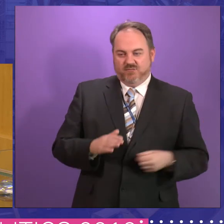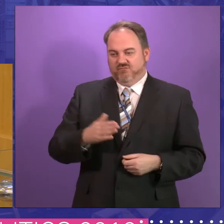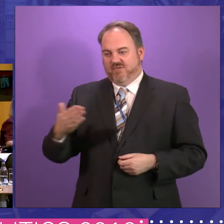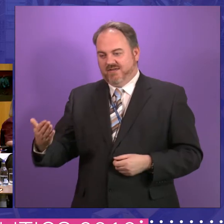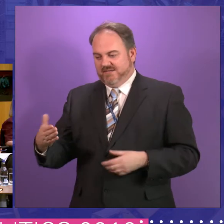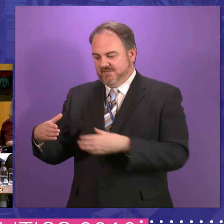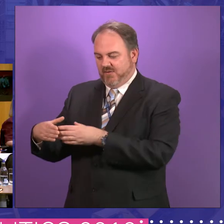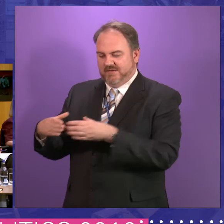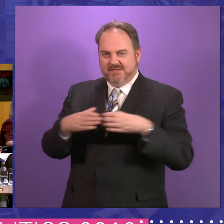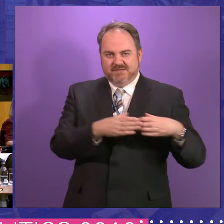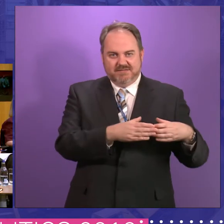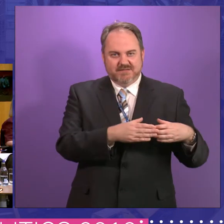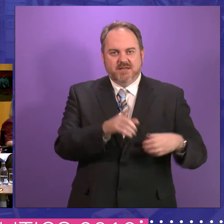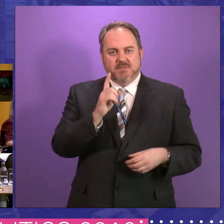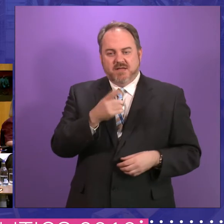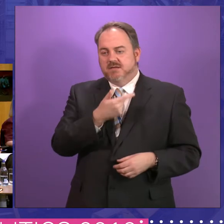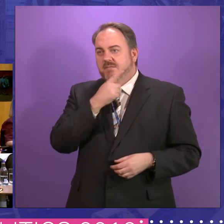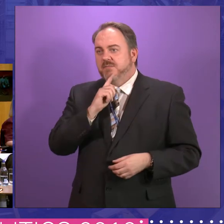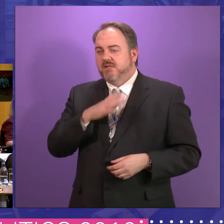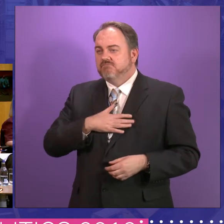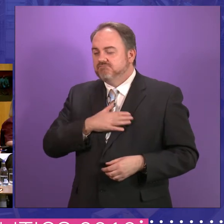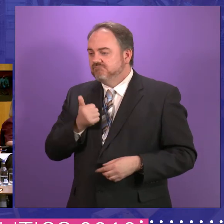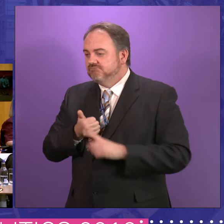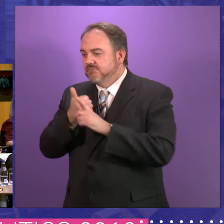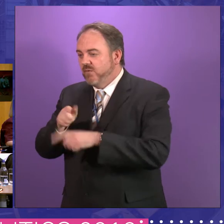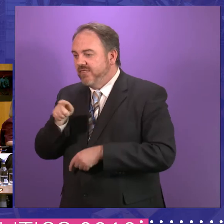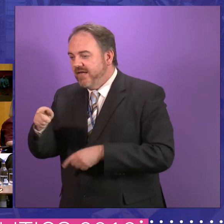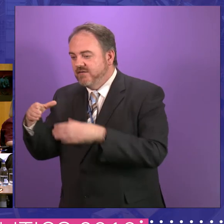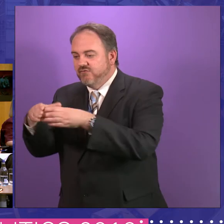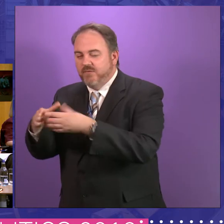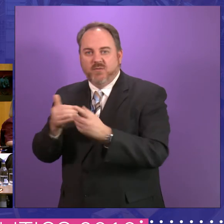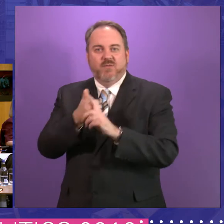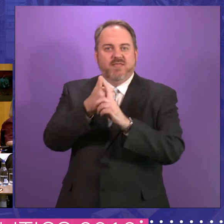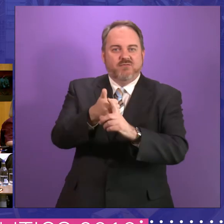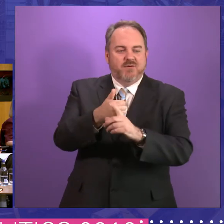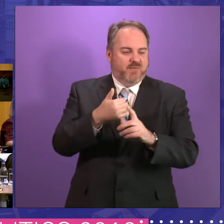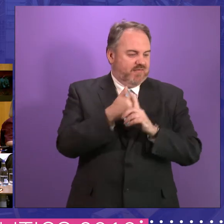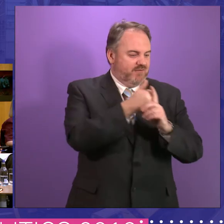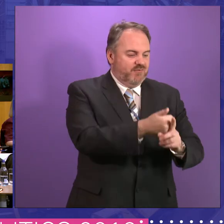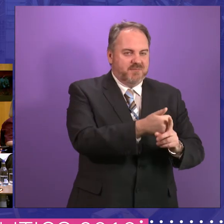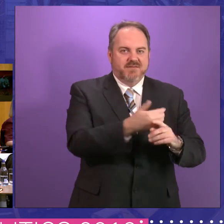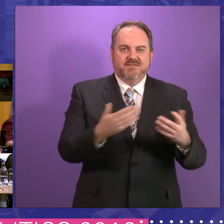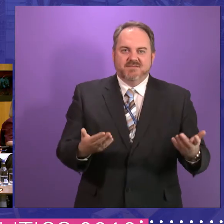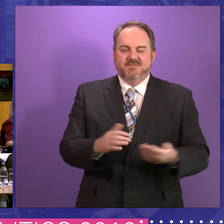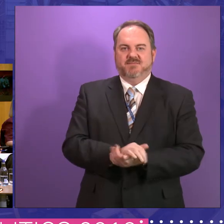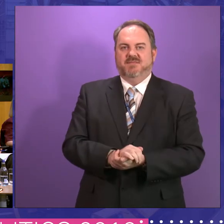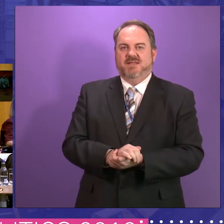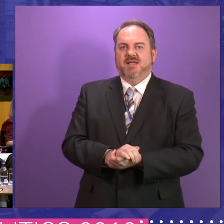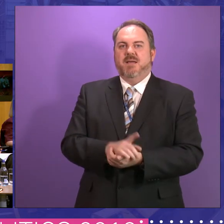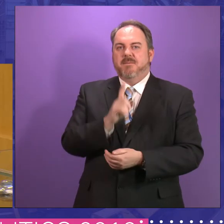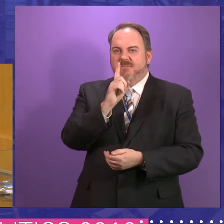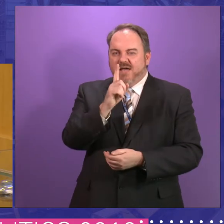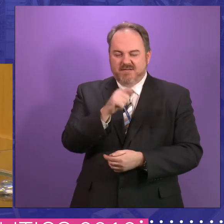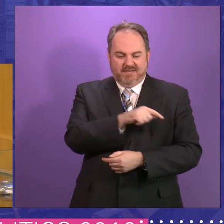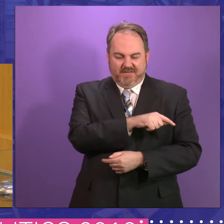answers that people can tolerate are where the centres of those parties collide, if you